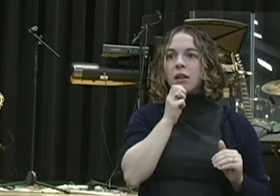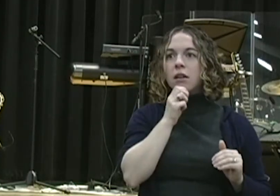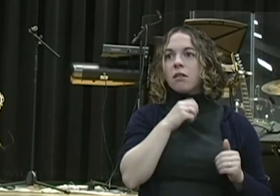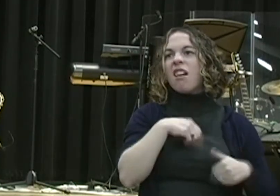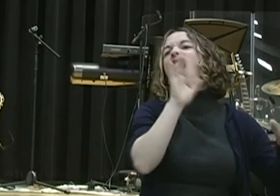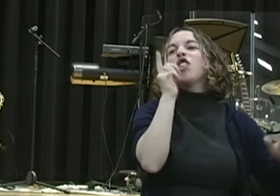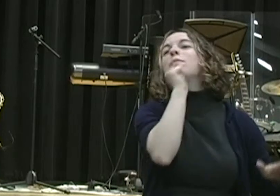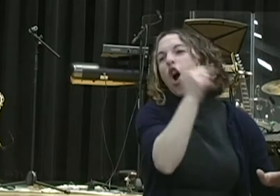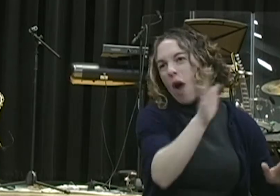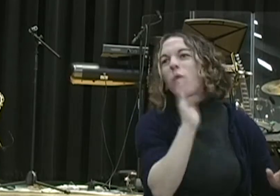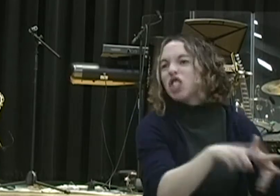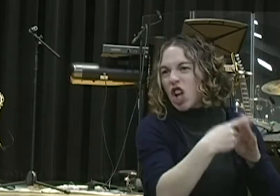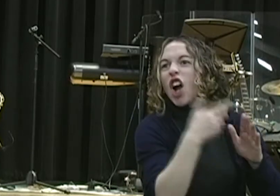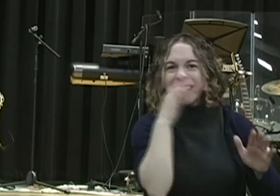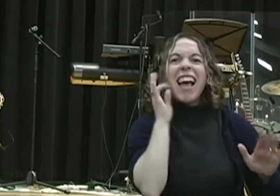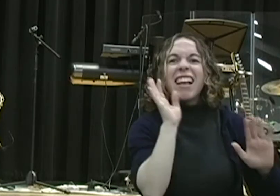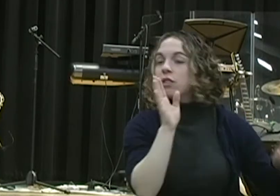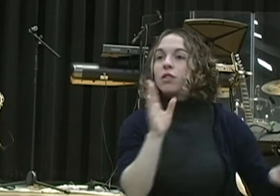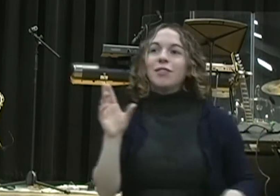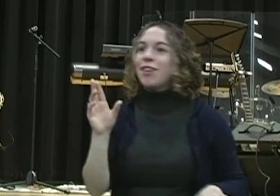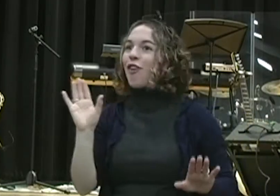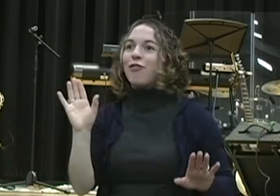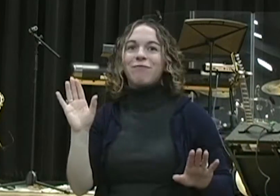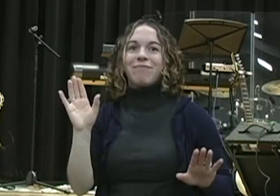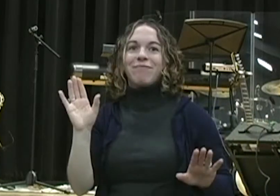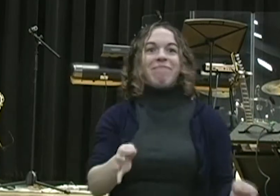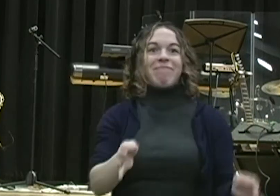set your heart to seek God? Amen. God is good.